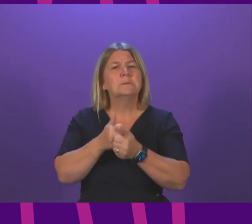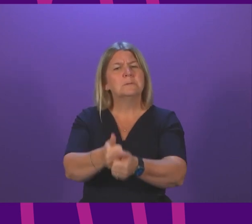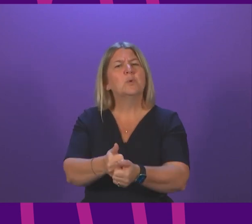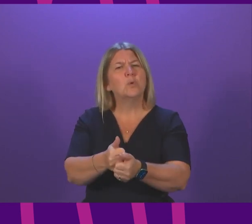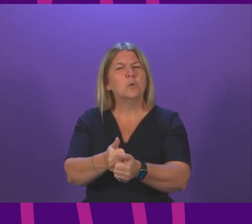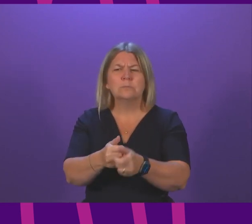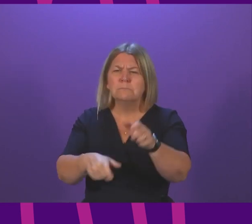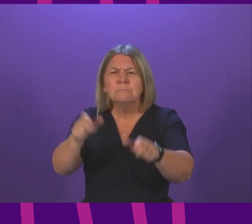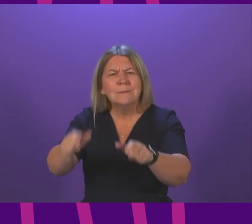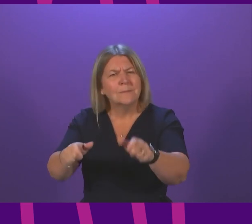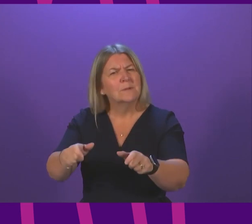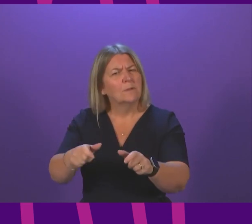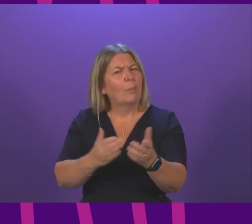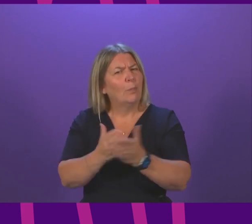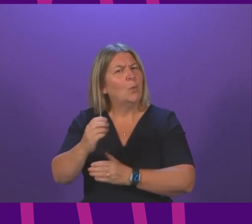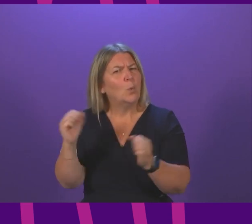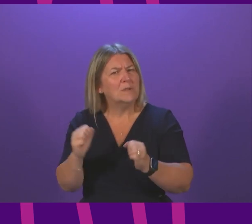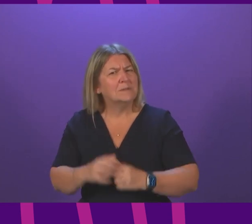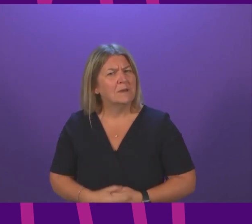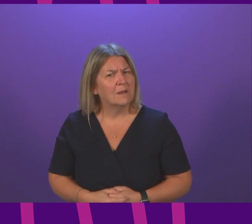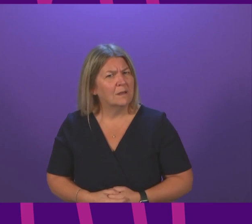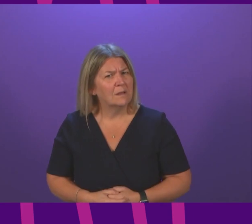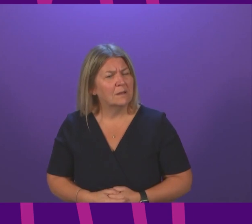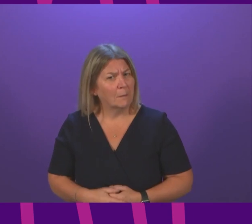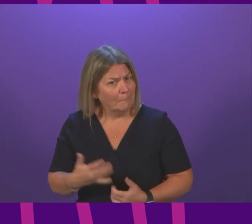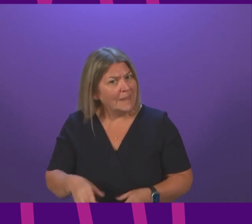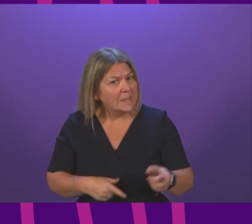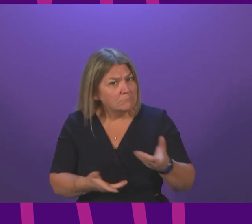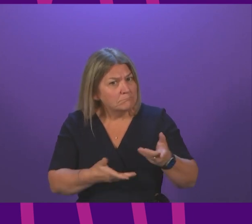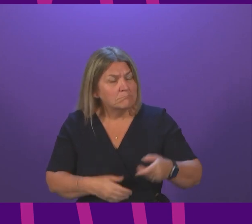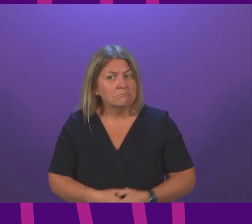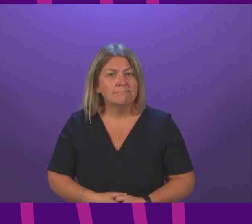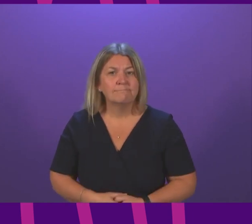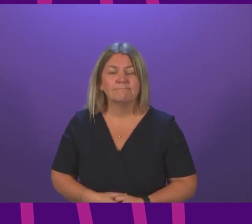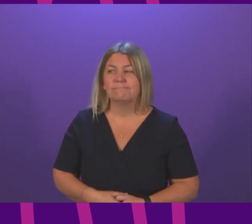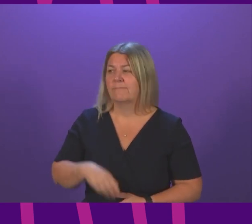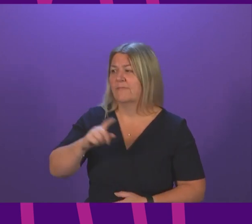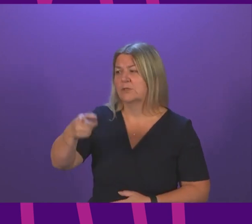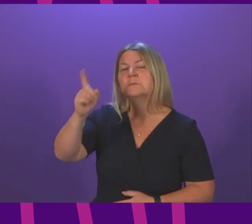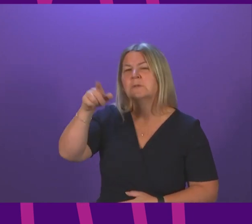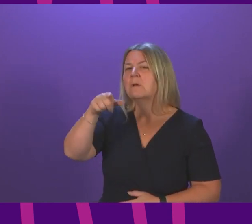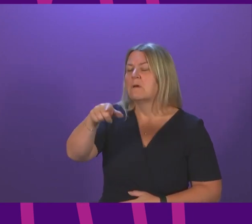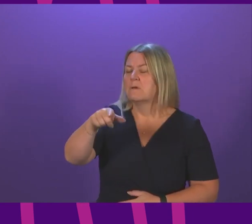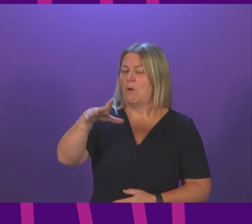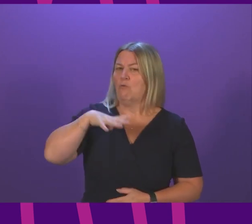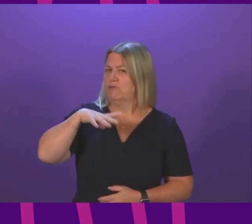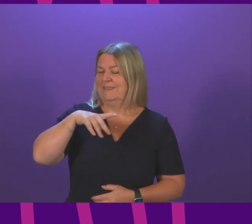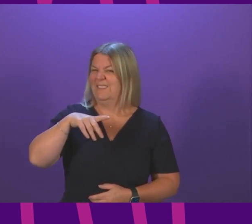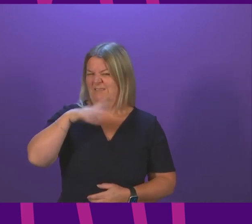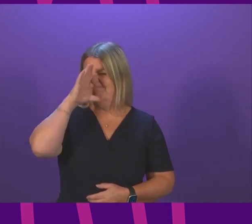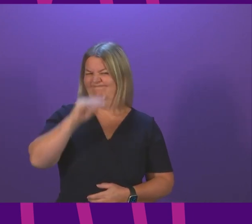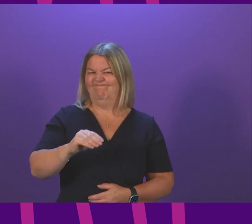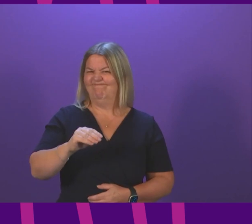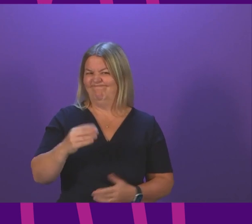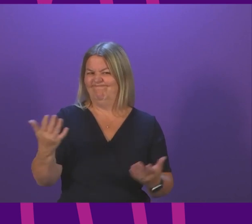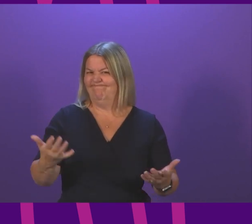winter first minister I've already in answer to previous questions set out the range of measures we are taking to directly support vulnerable